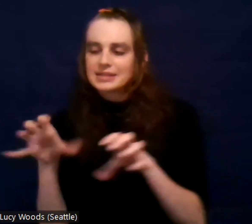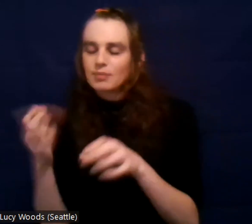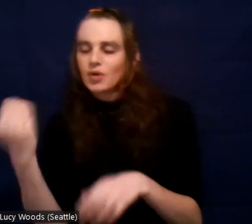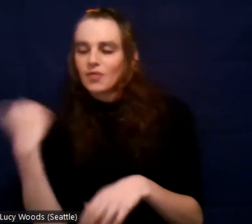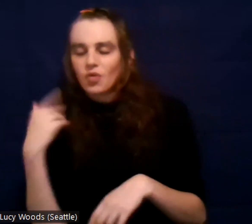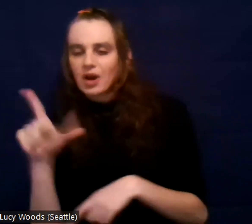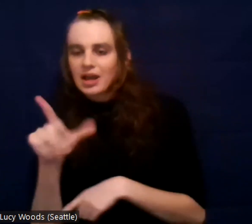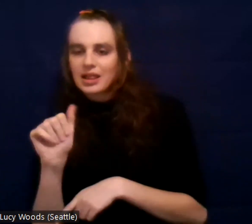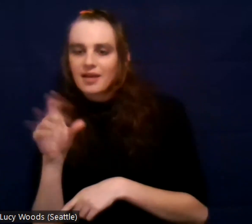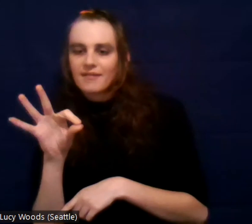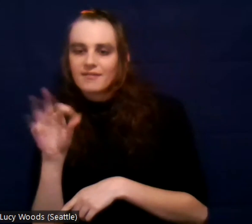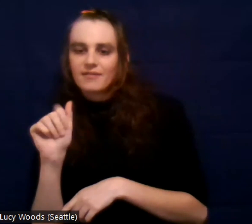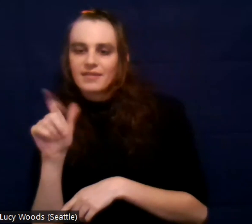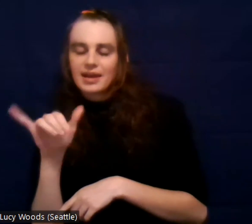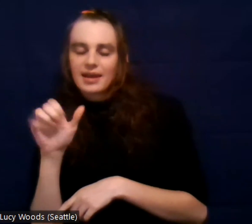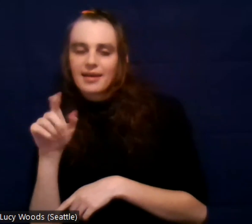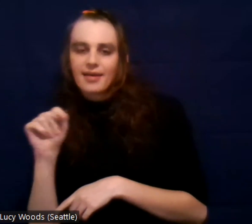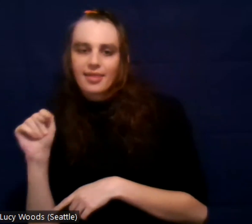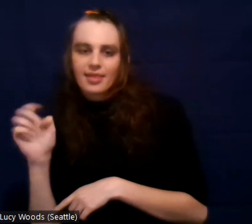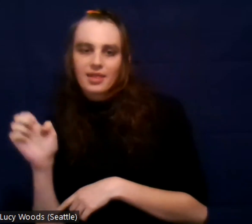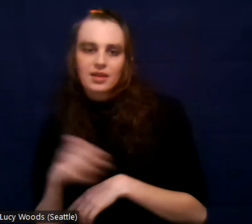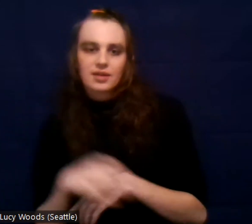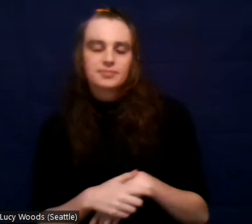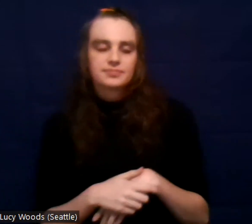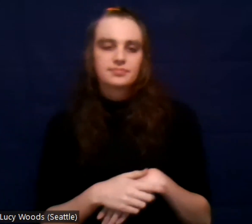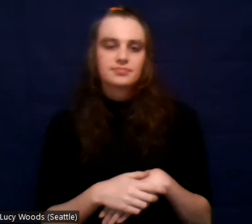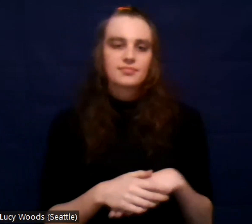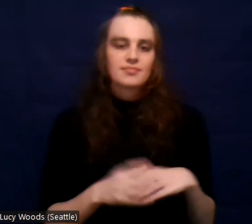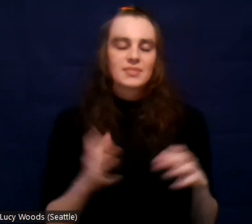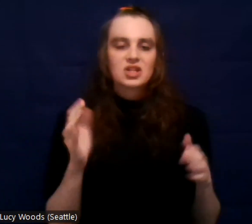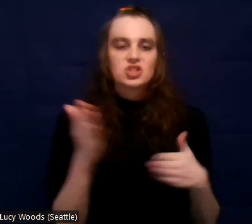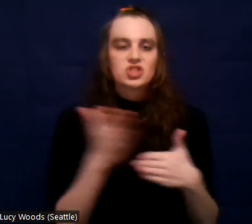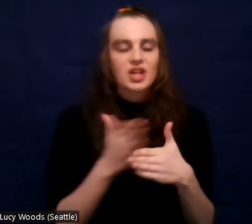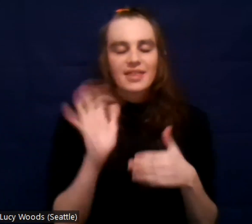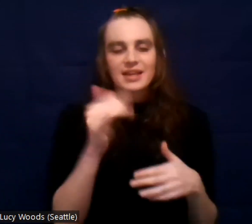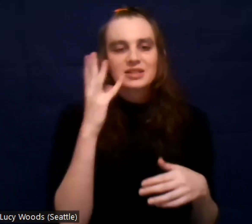same experience of just being able to have fun, um, and stay sober. sober. Be